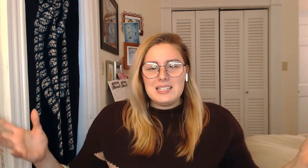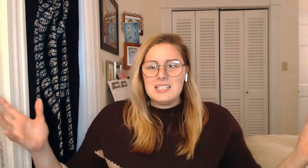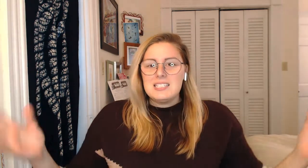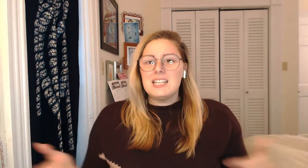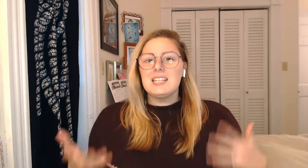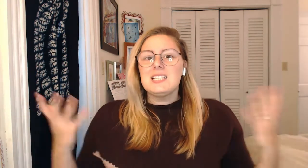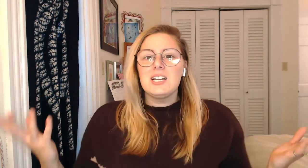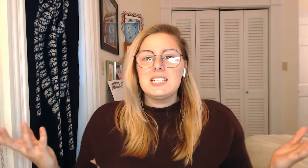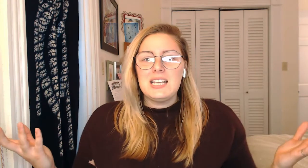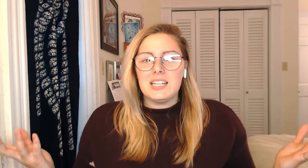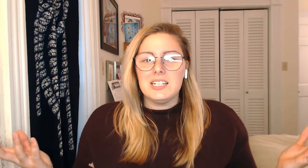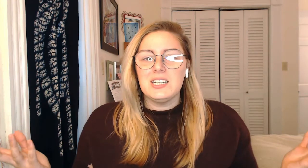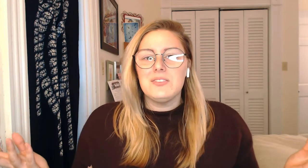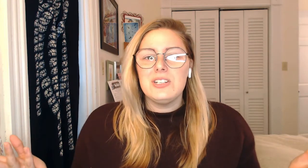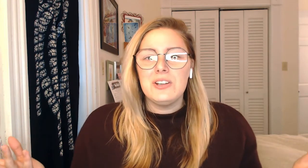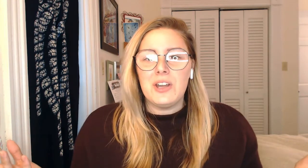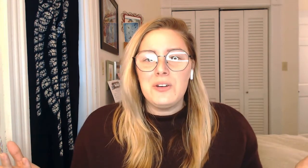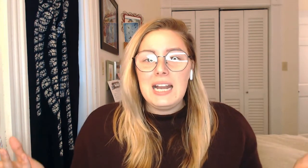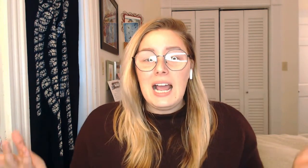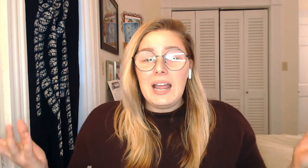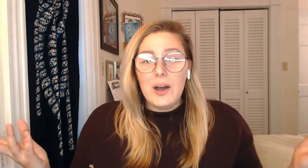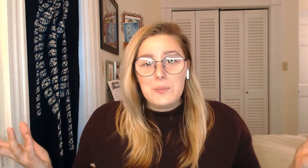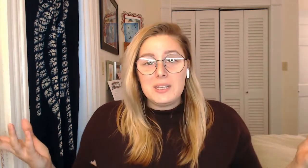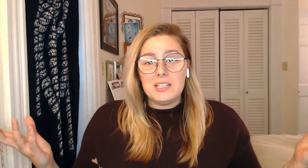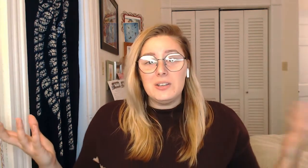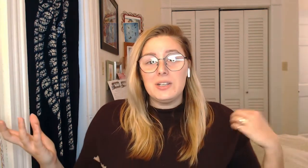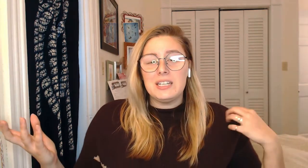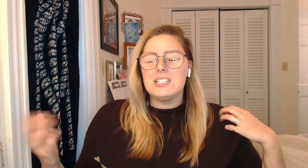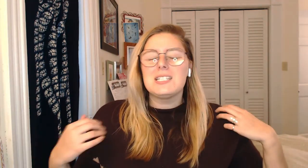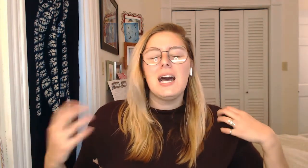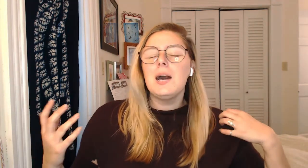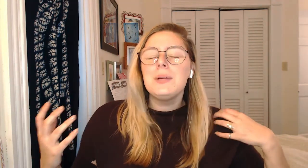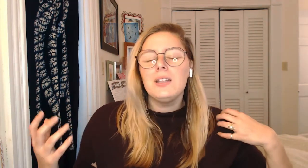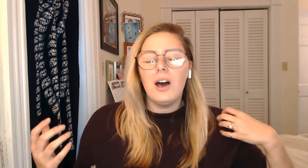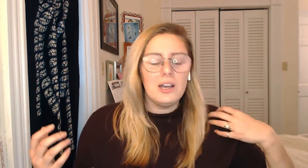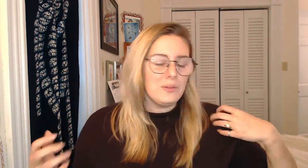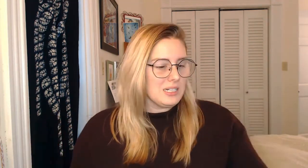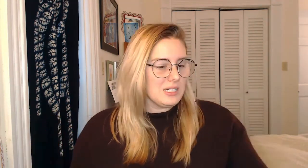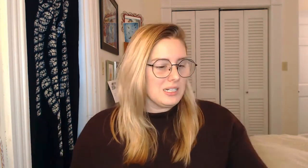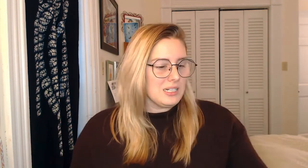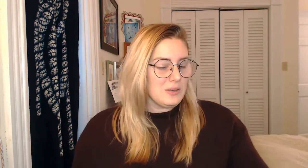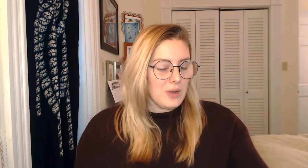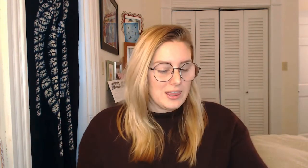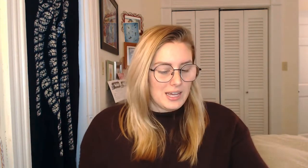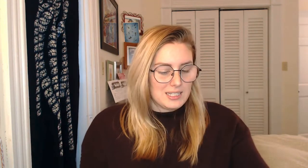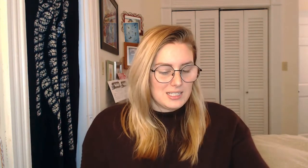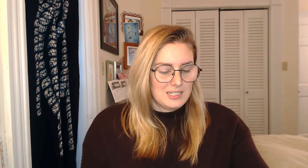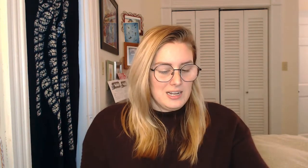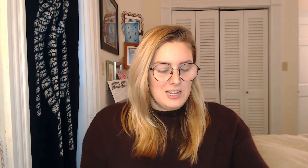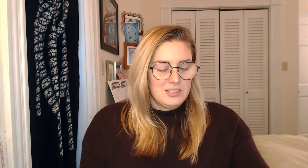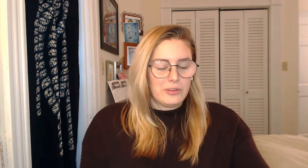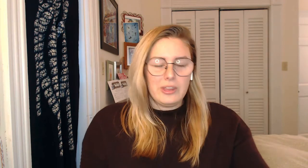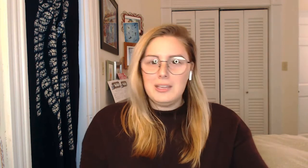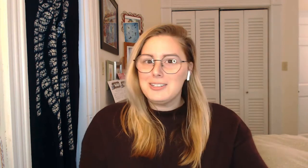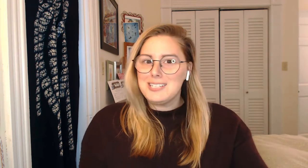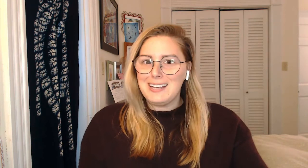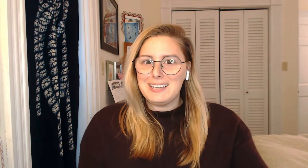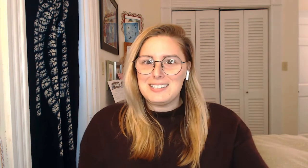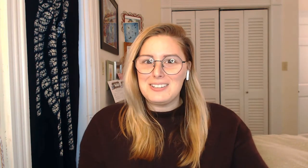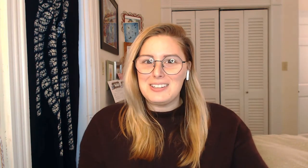sing this song together. And if you don't know it, I hope that you can just hum along with the melody with us. So thank you, Talia, so that we